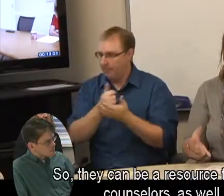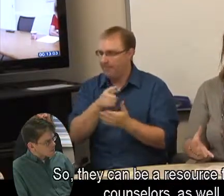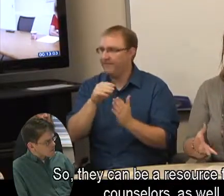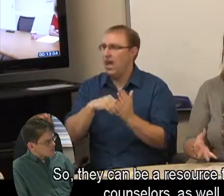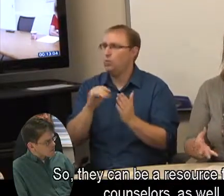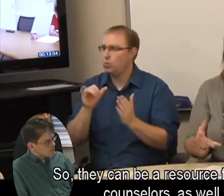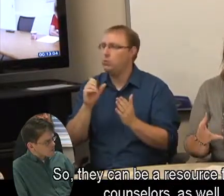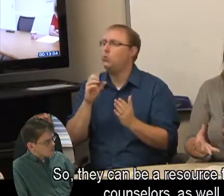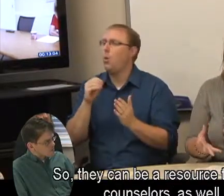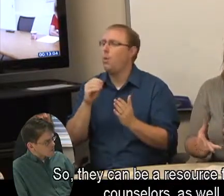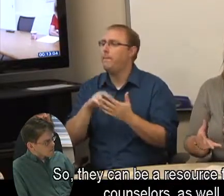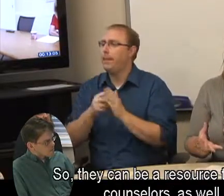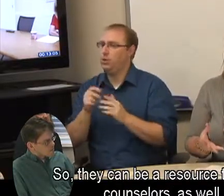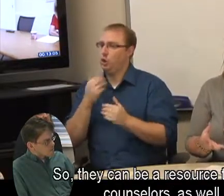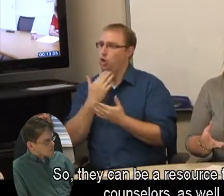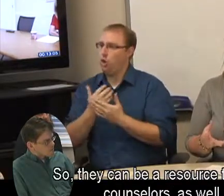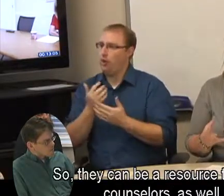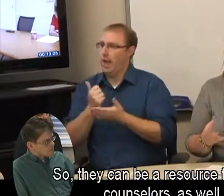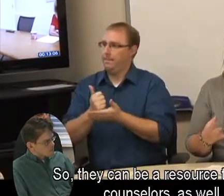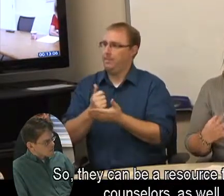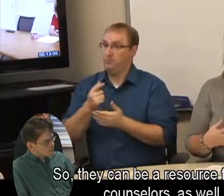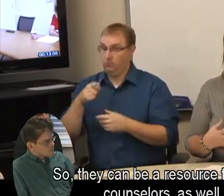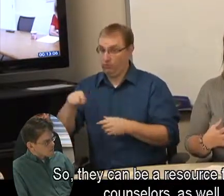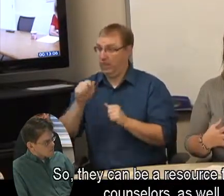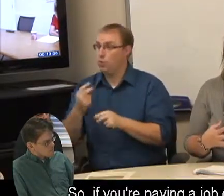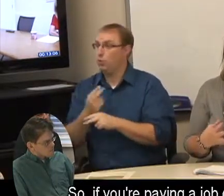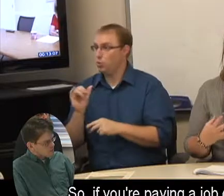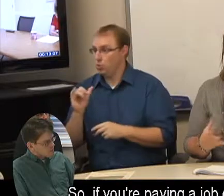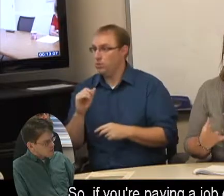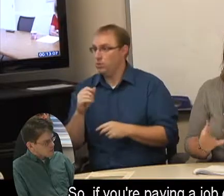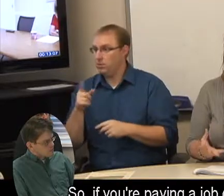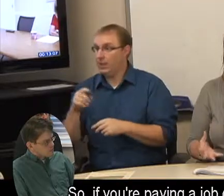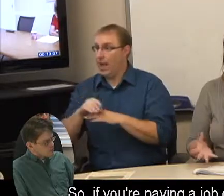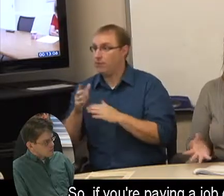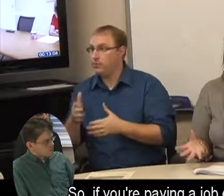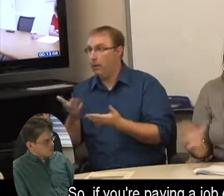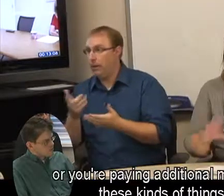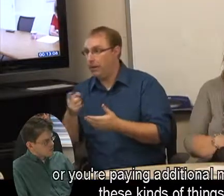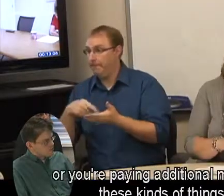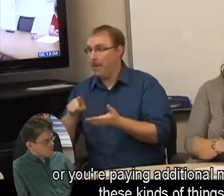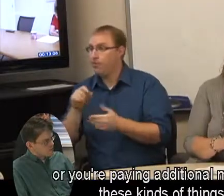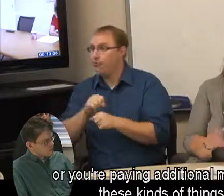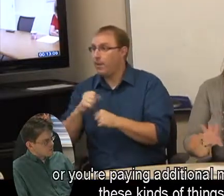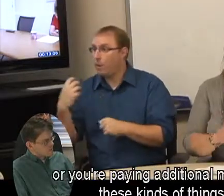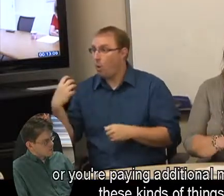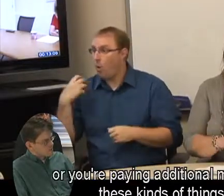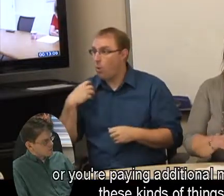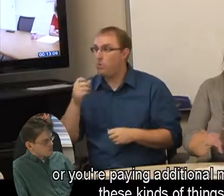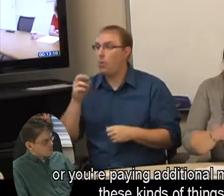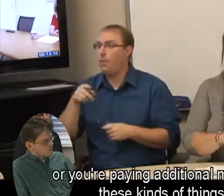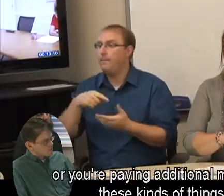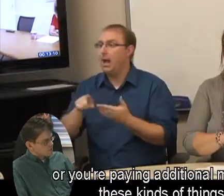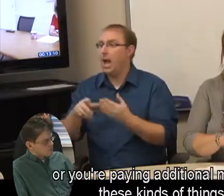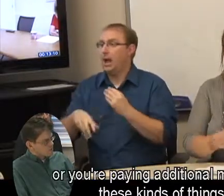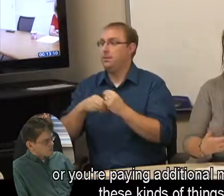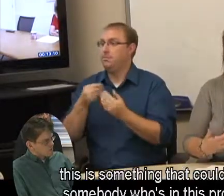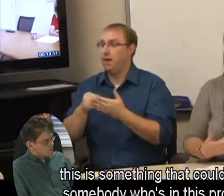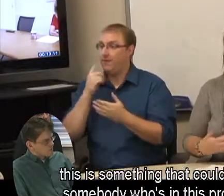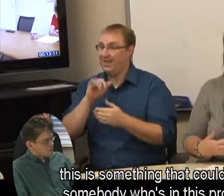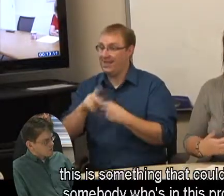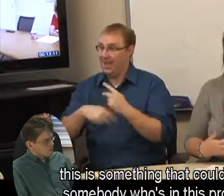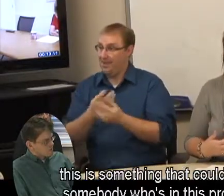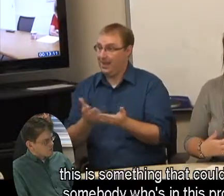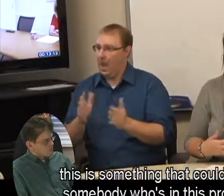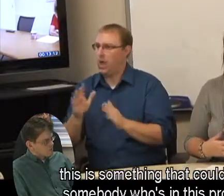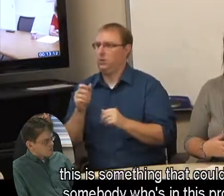So, they can be a resource to you as counselors as well. You know, if you're paying a job coach or you're paying additional money for those kinds of things, this